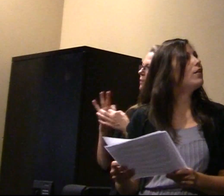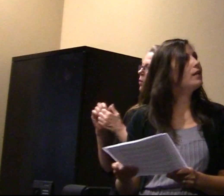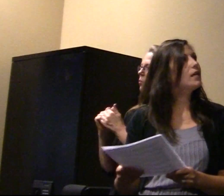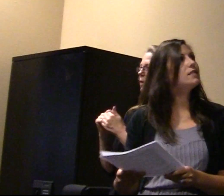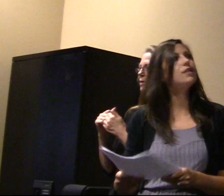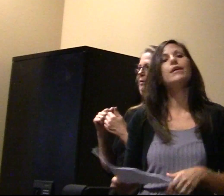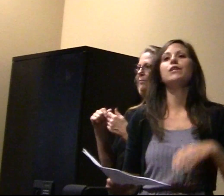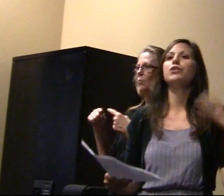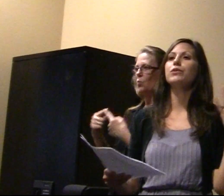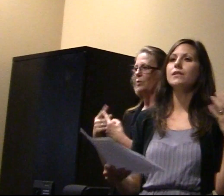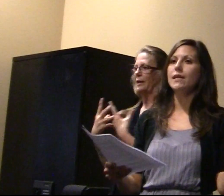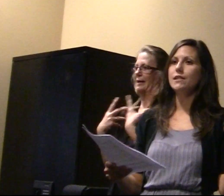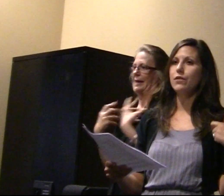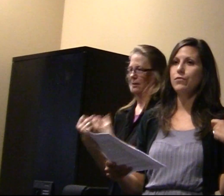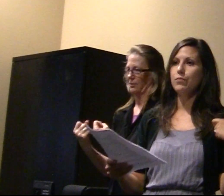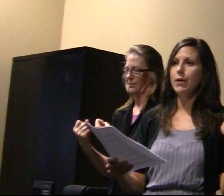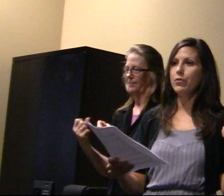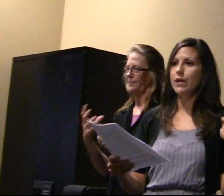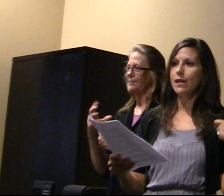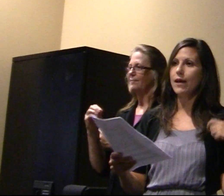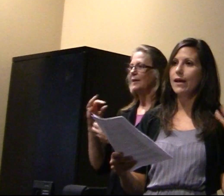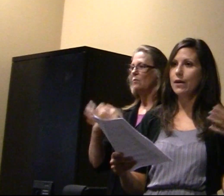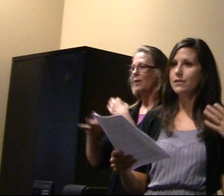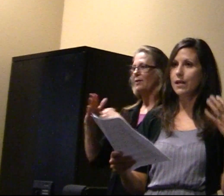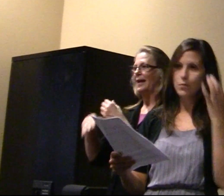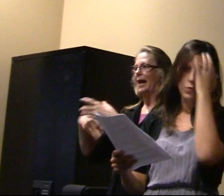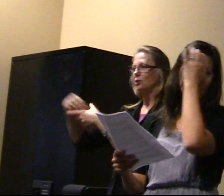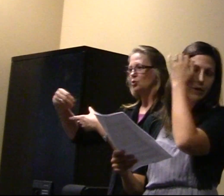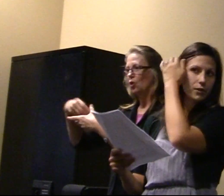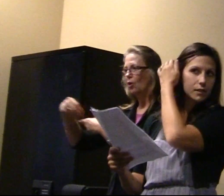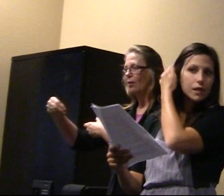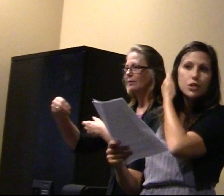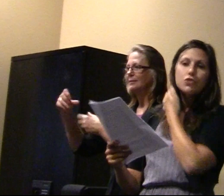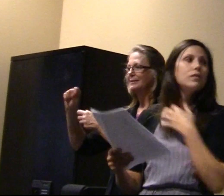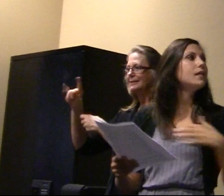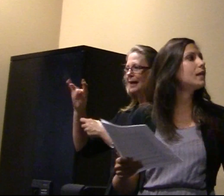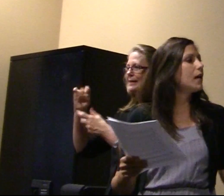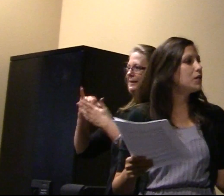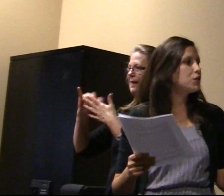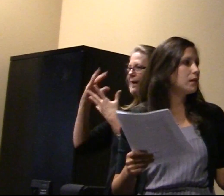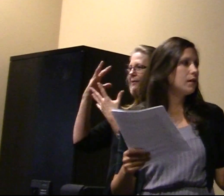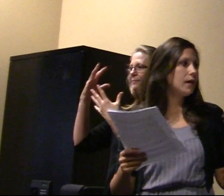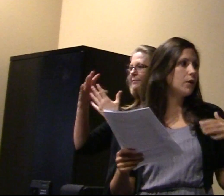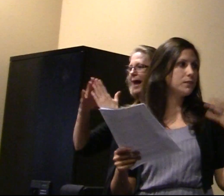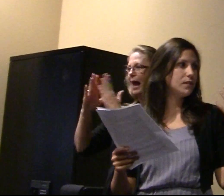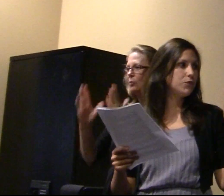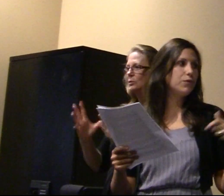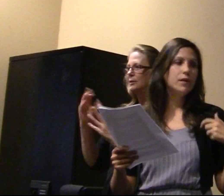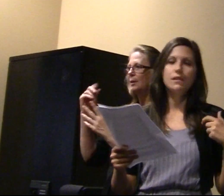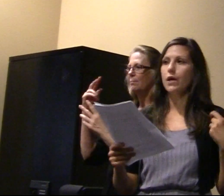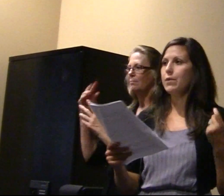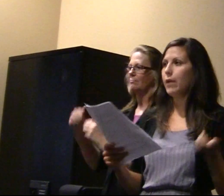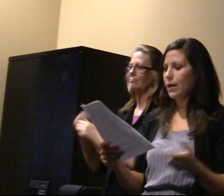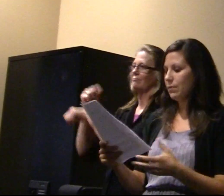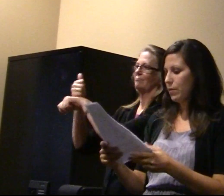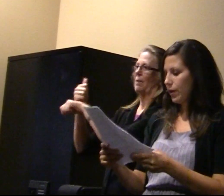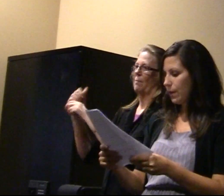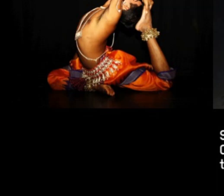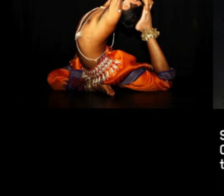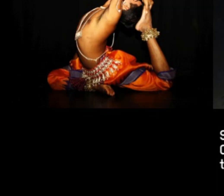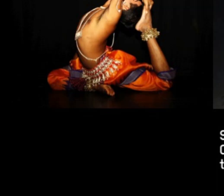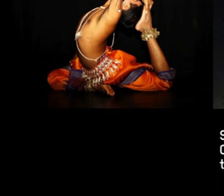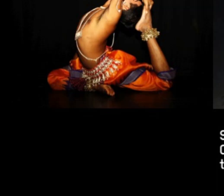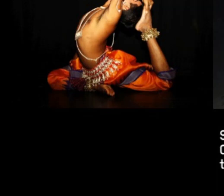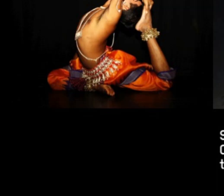Rather than considering external sites of memory like housing and memorials, Shirlina Ghosh helps us to focus on embodied